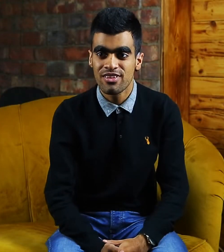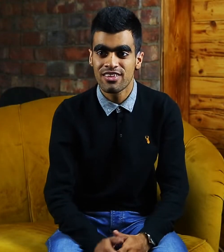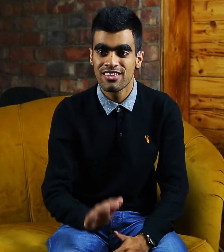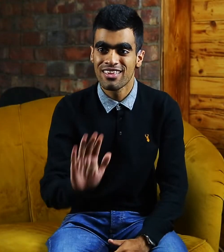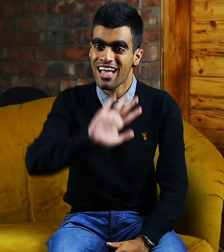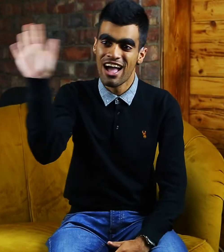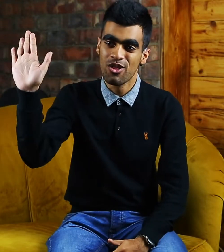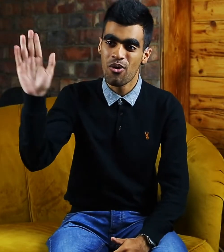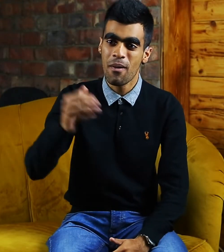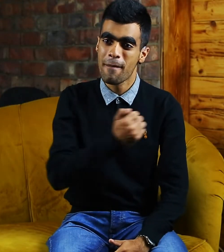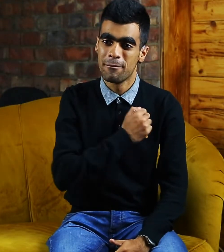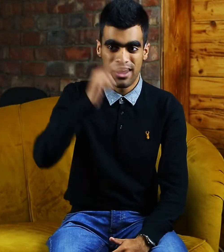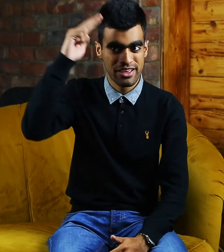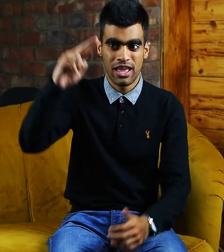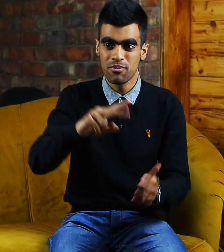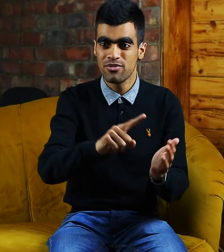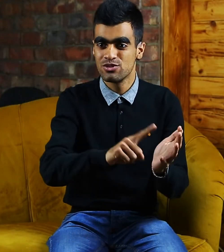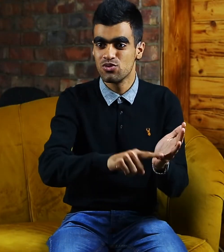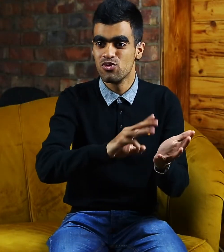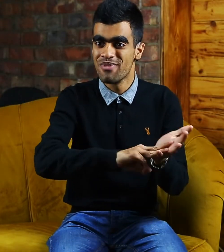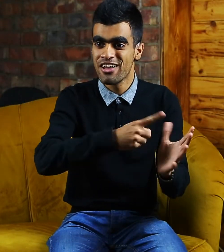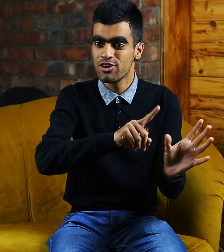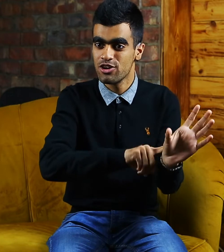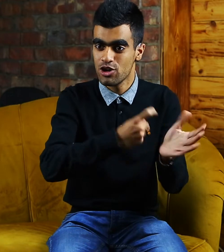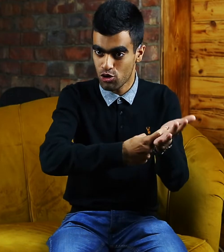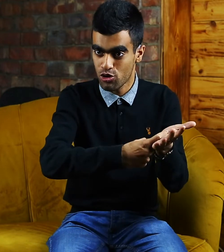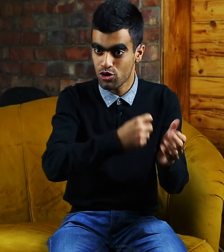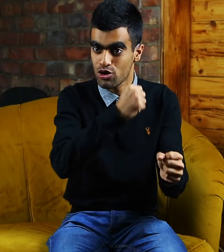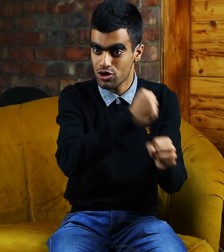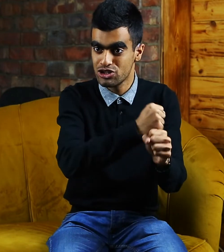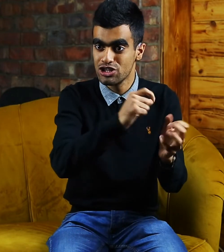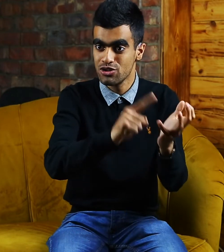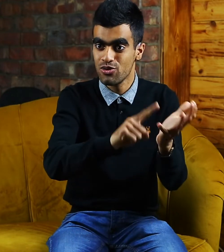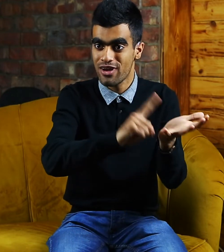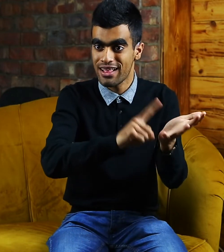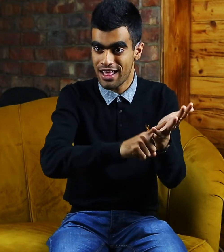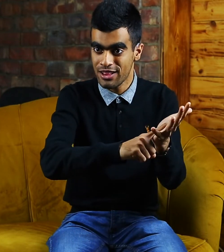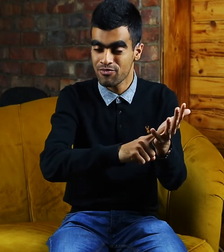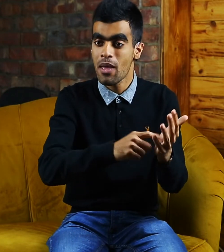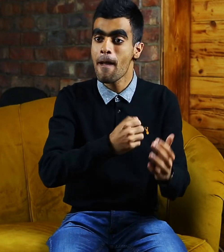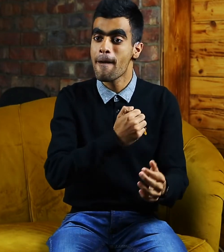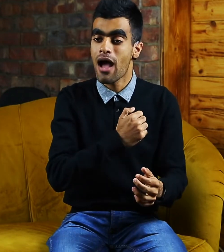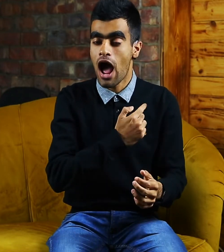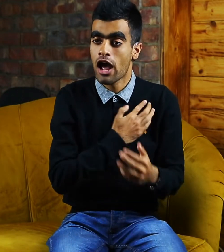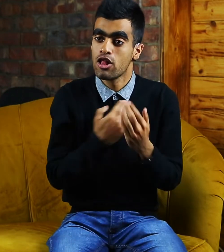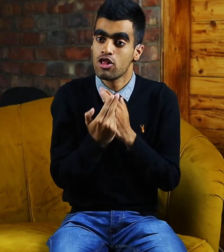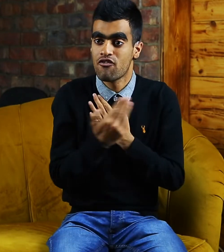Hello, my name Umeh. G-U-L-L. I love